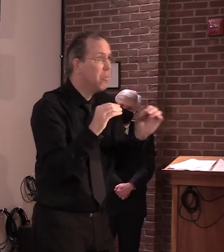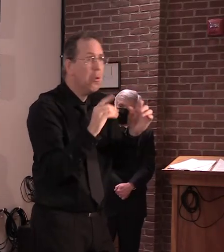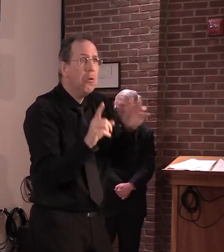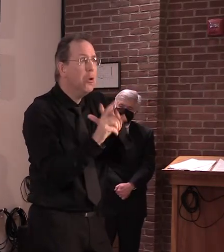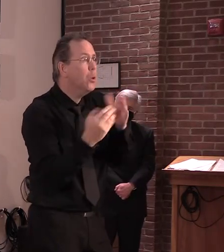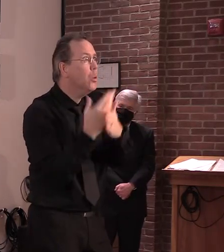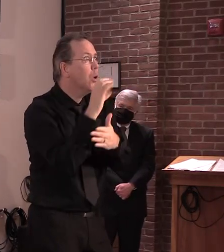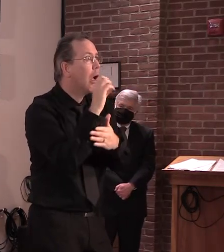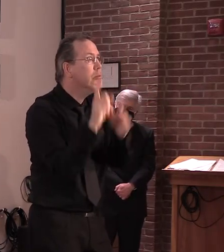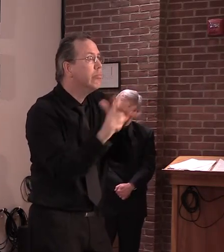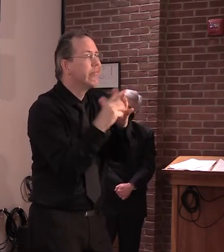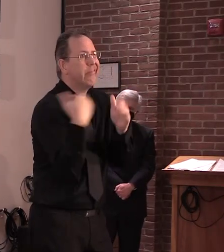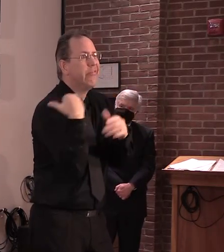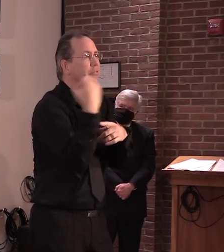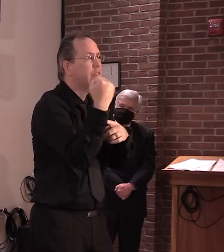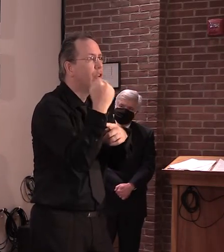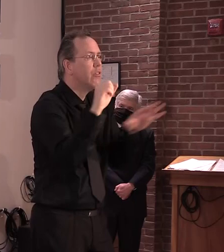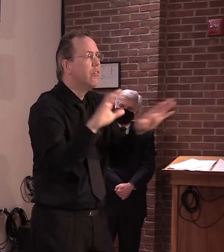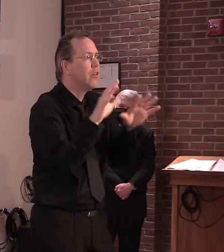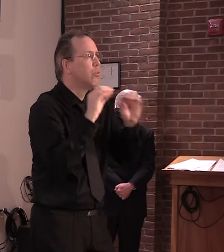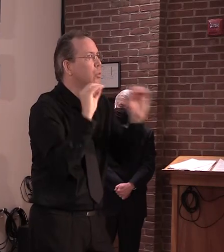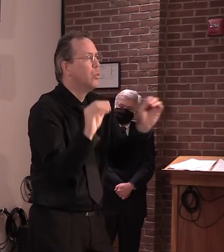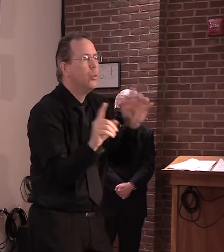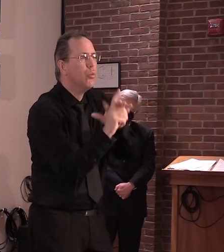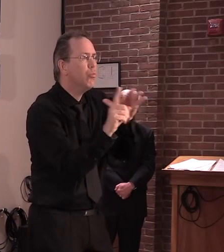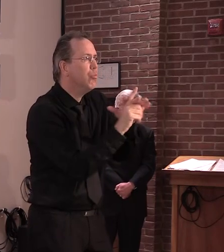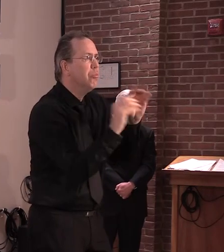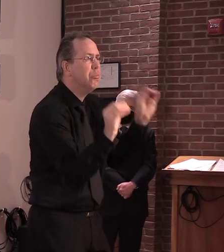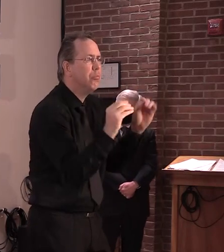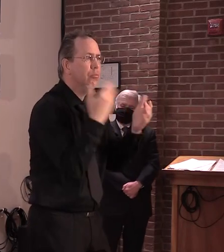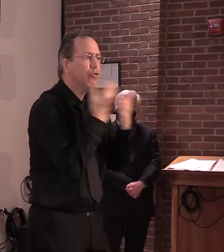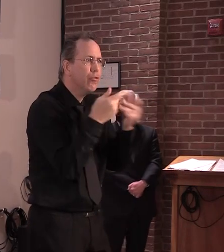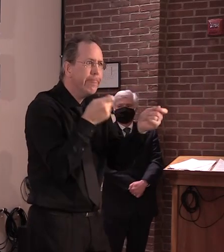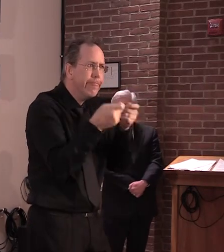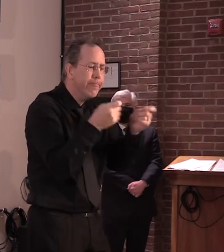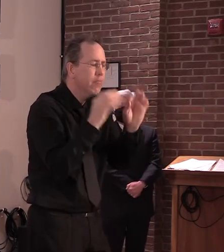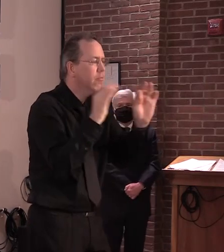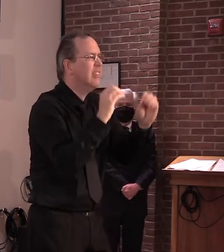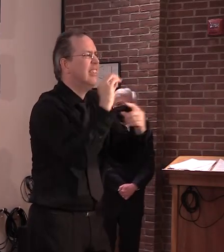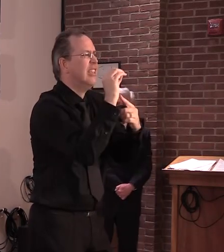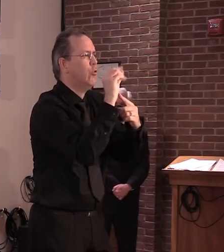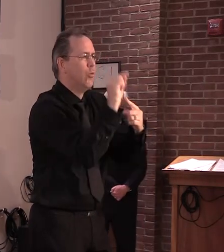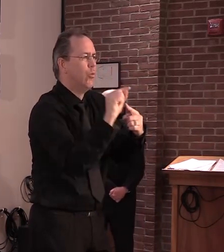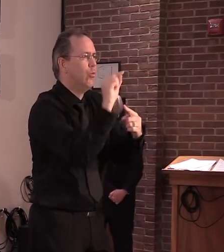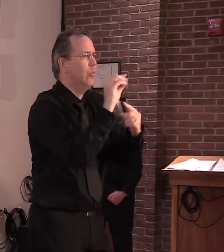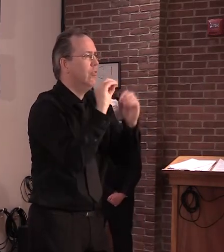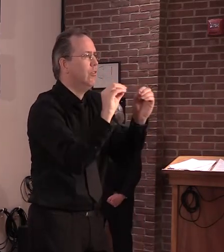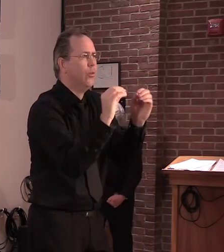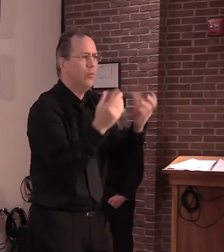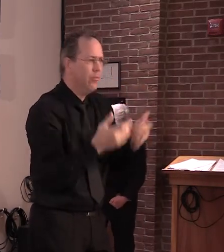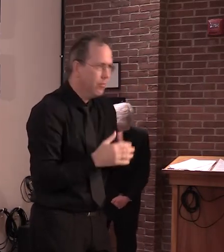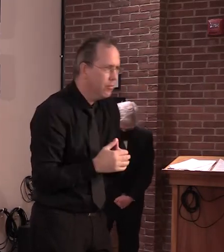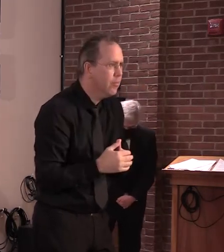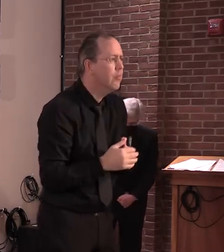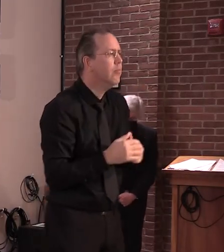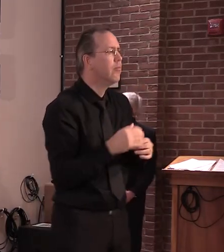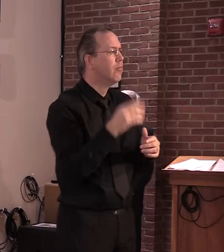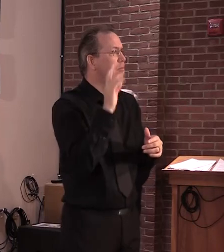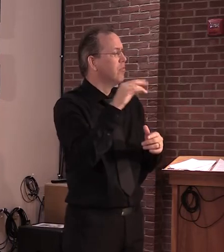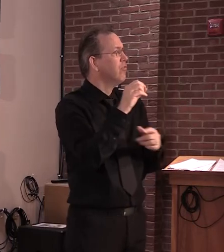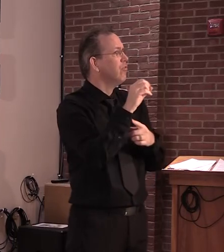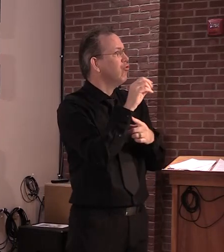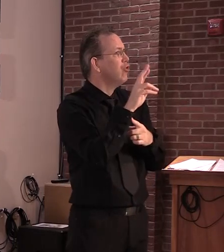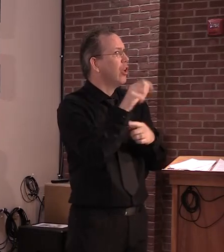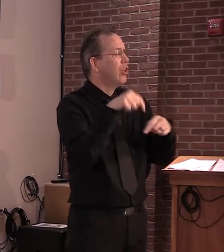zero positives and zero deaths. So there's not many other states that have